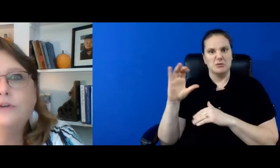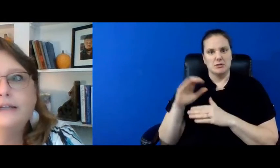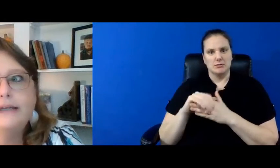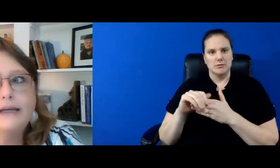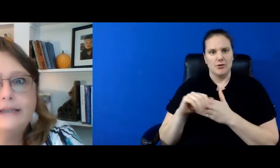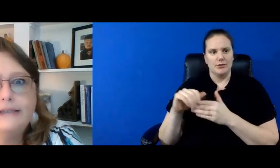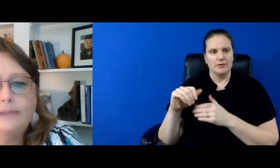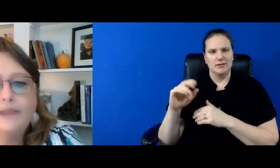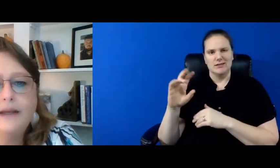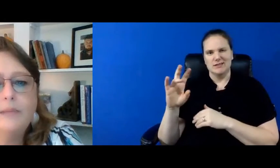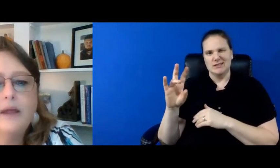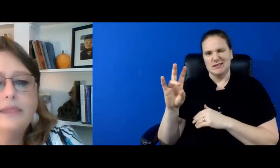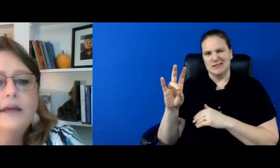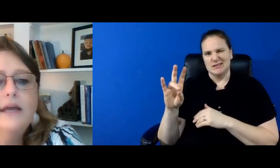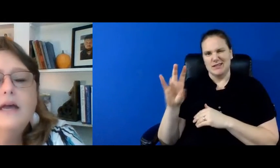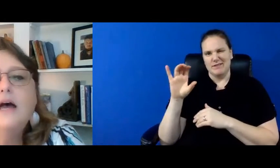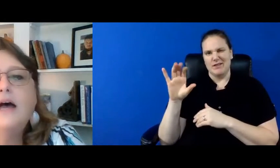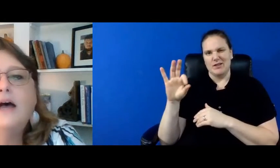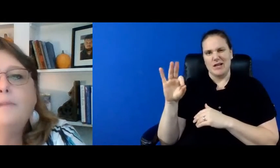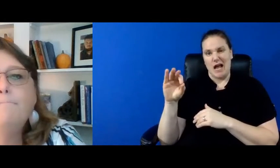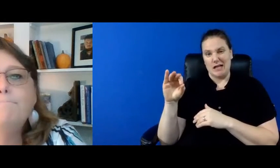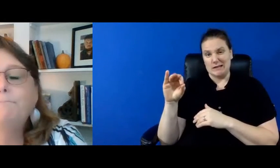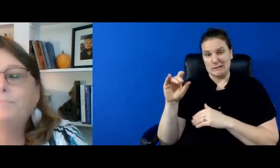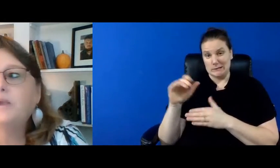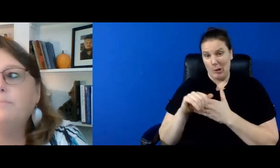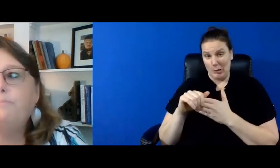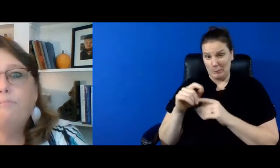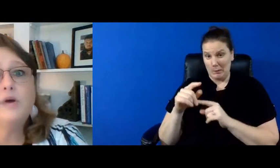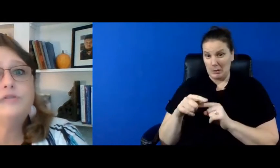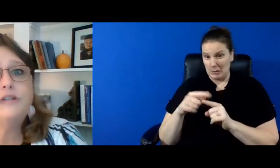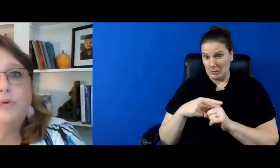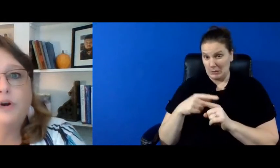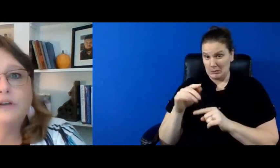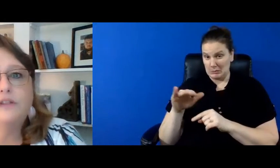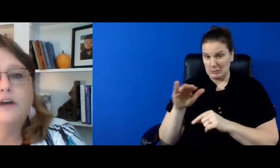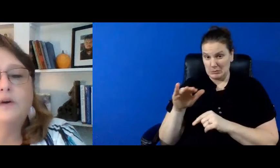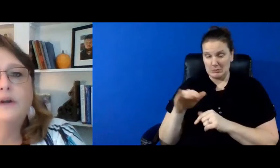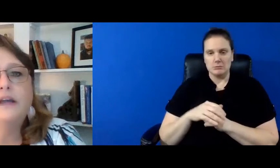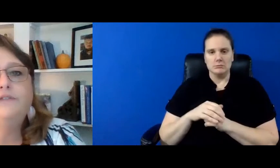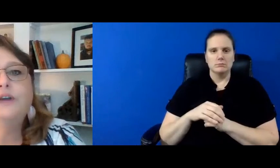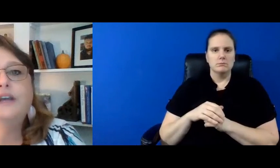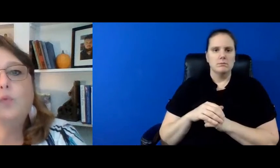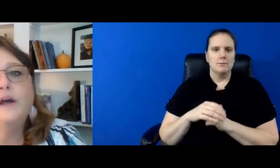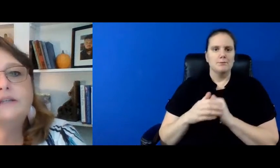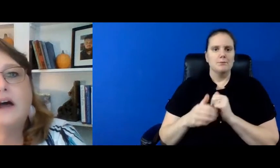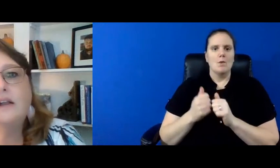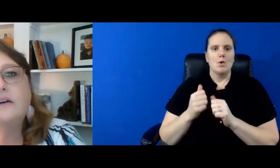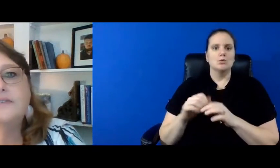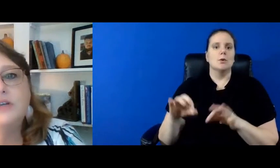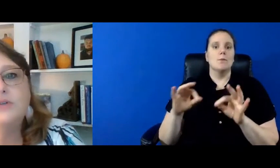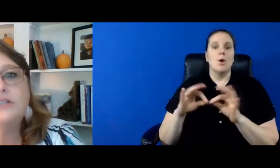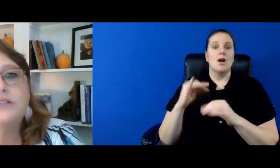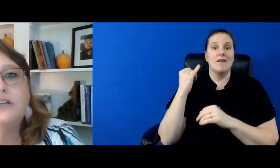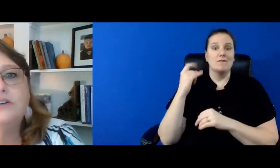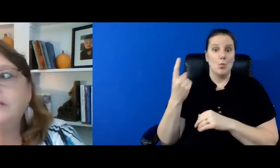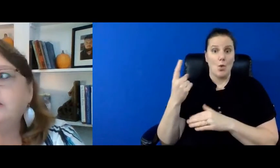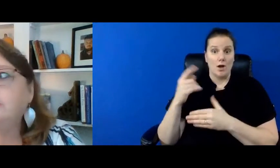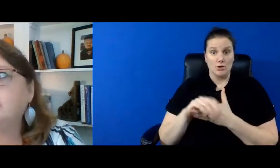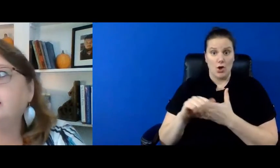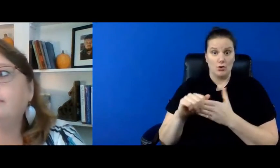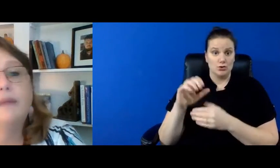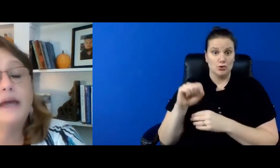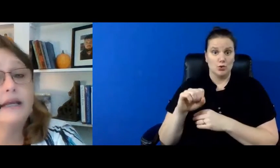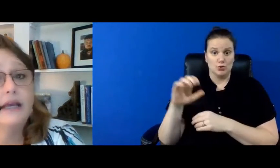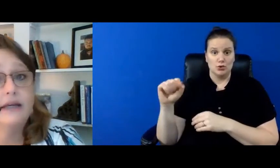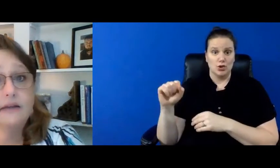790 something a month um most important though if you get one dollar of social security